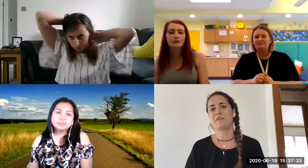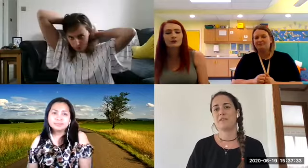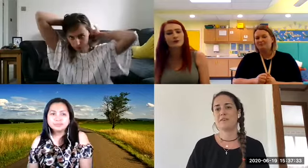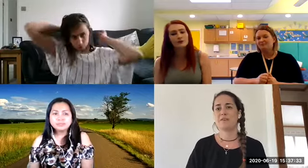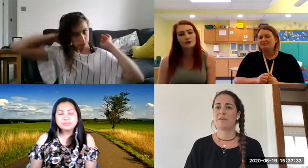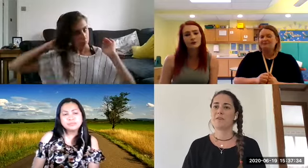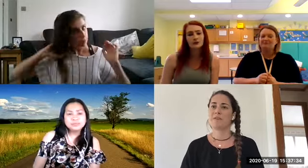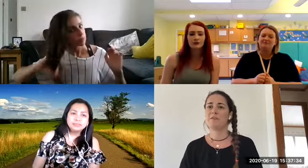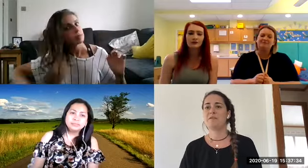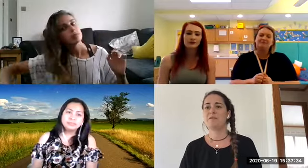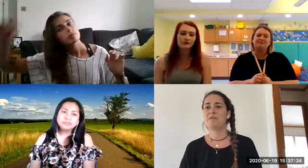ooh